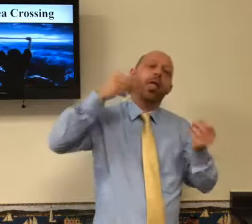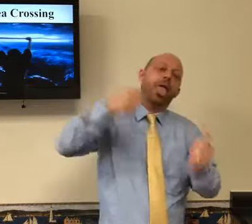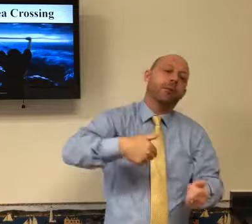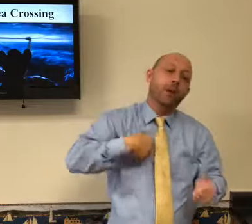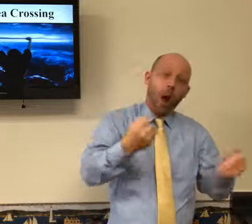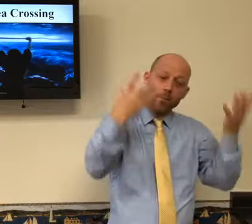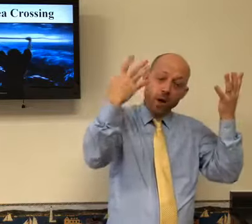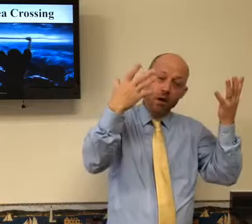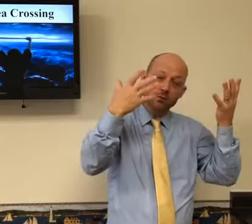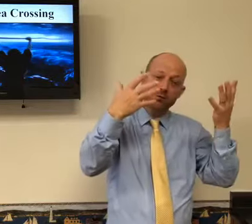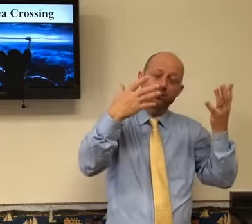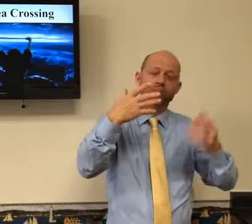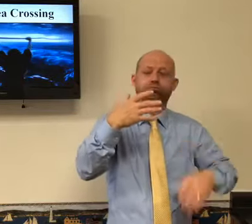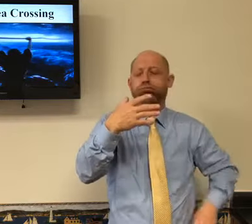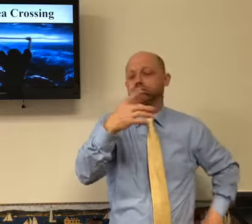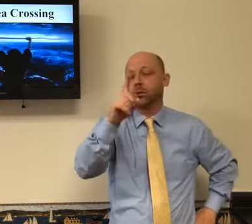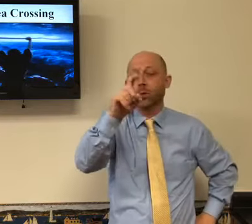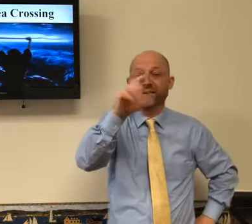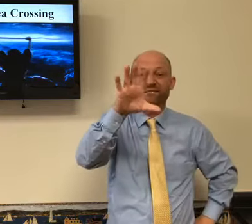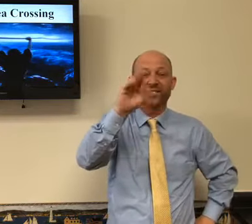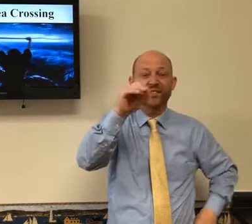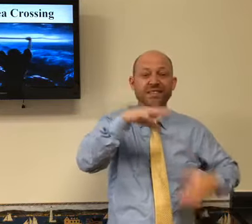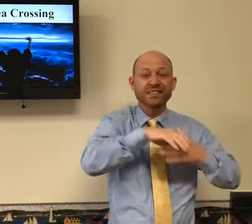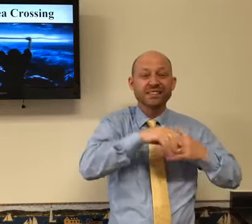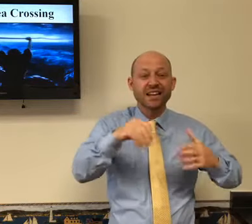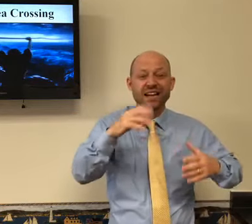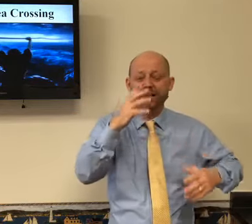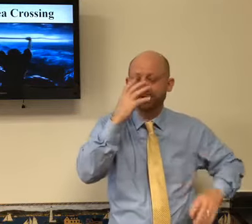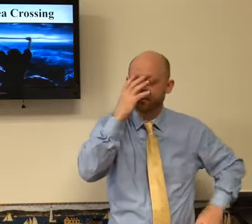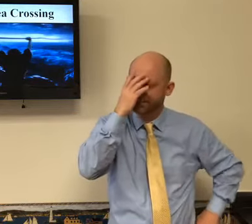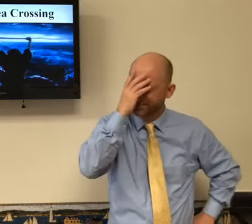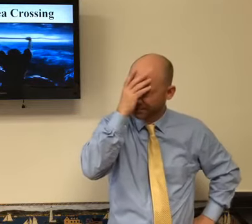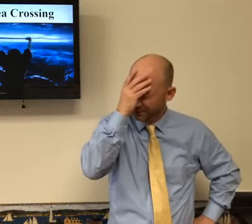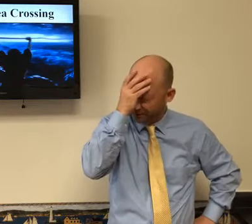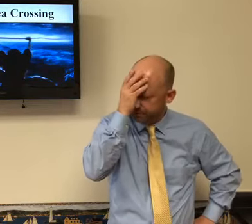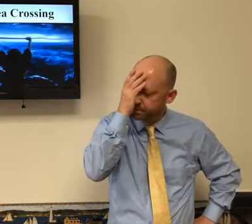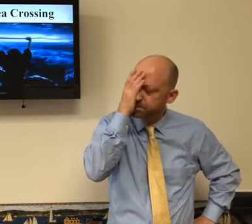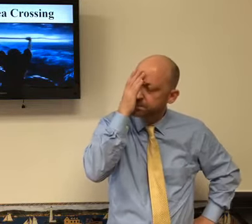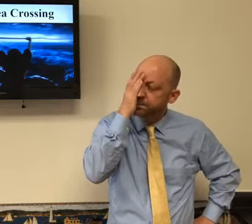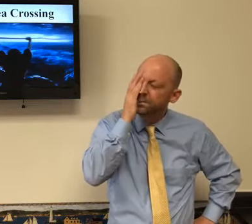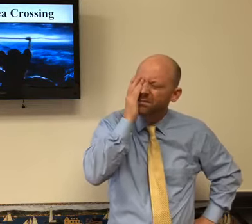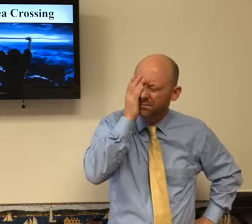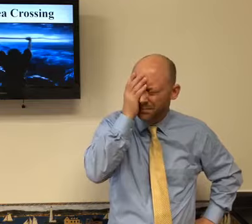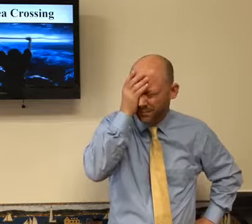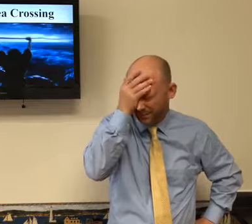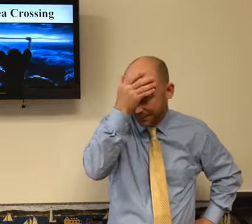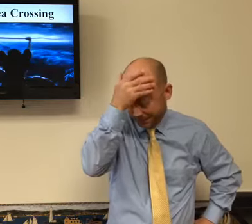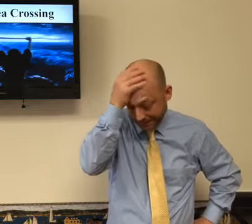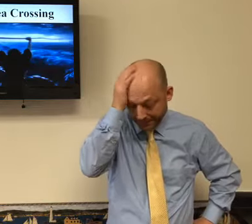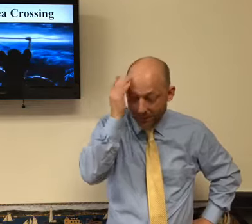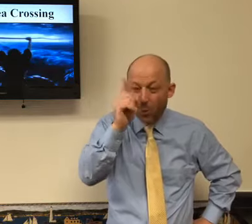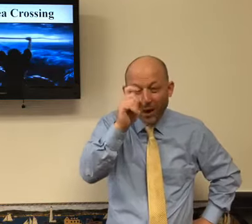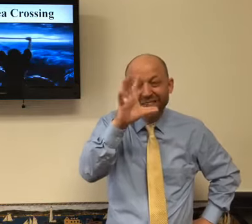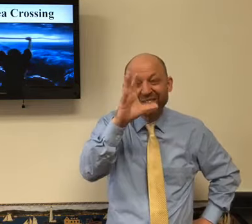guy, and he came. He was able to fix it, but I had to pay $150 the other day for the furnace, and